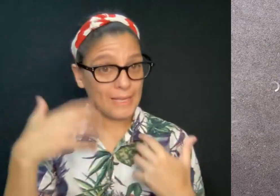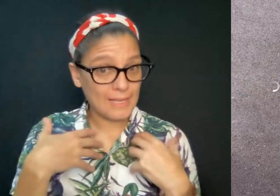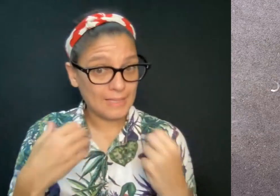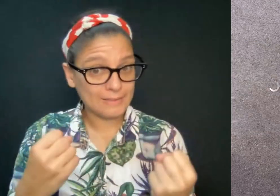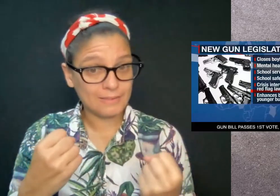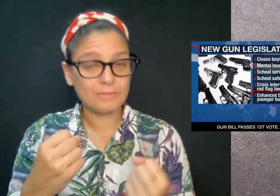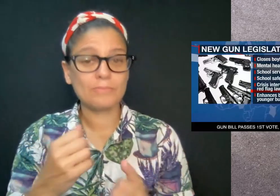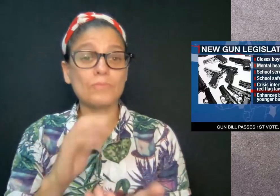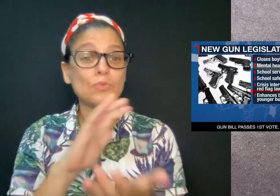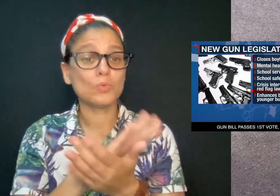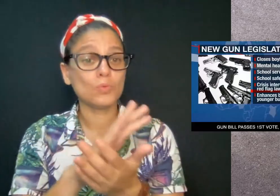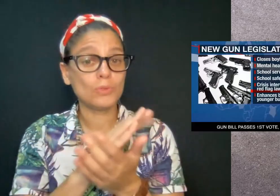the bill?